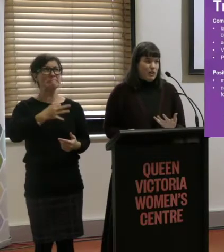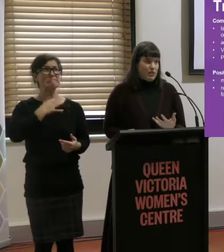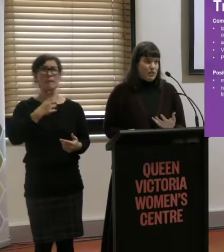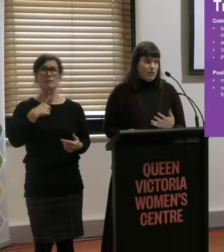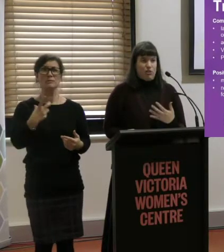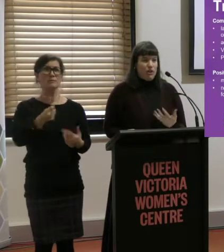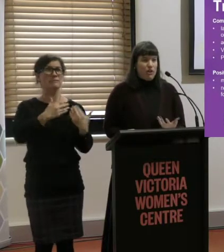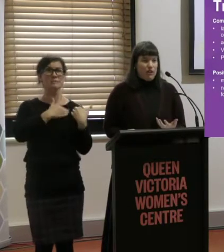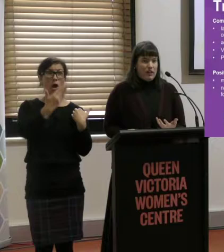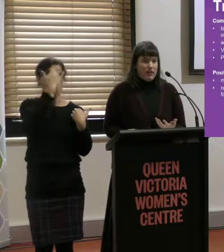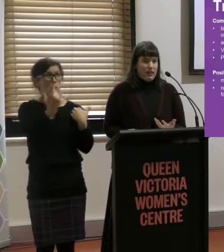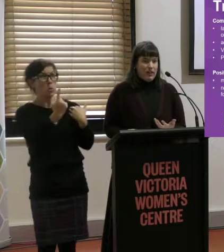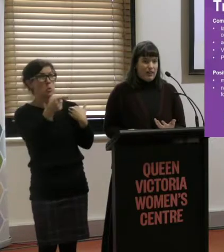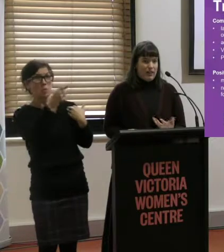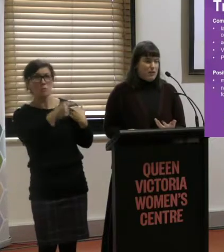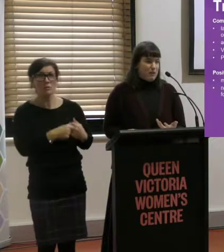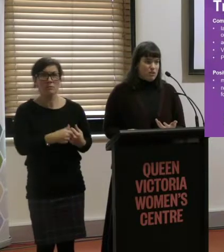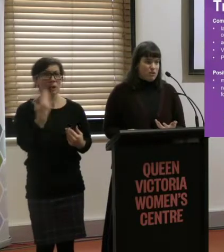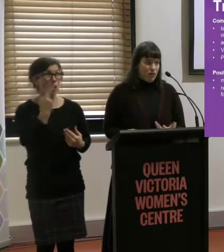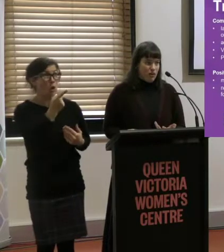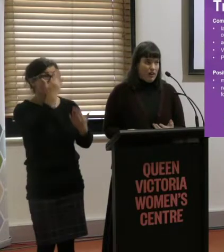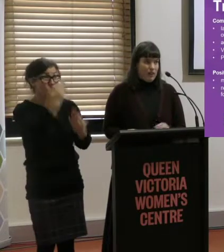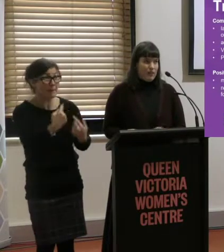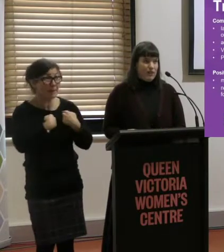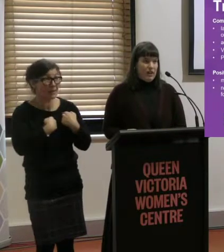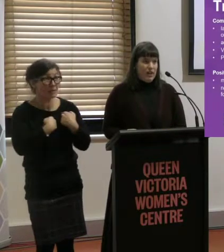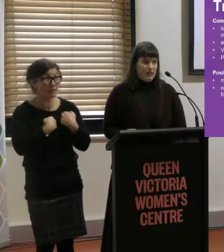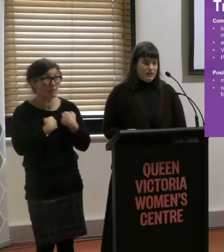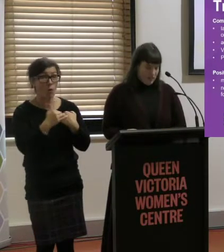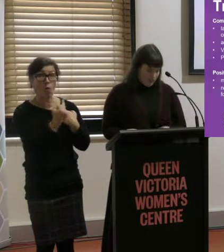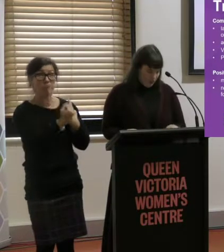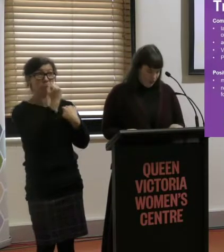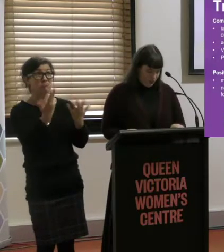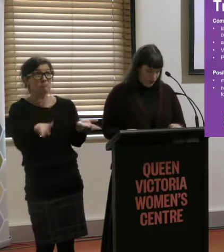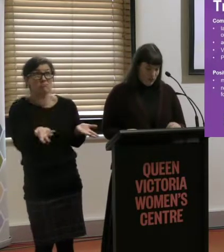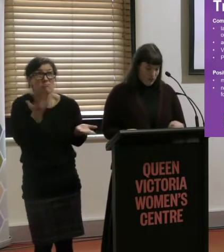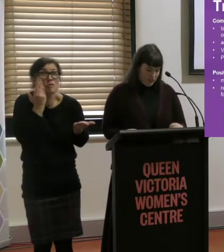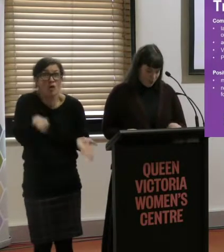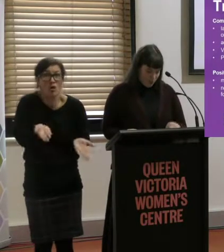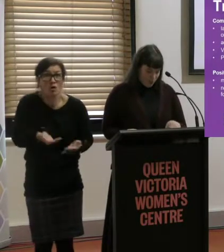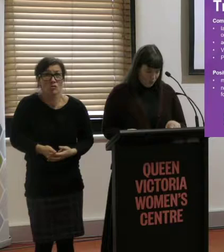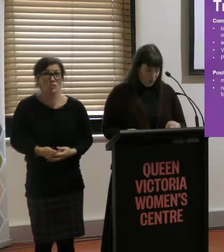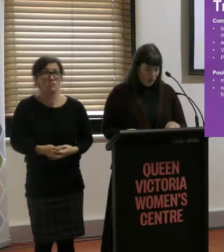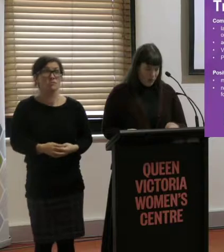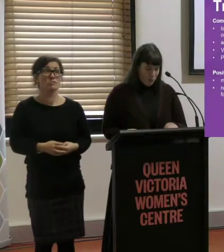you don't know that person. You don't know if they respect you or not. And those services,